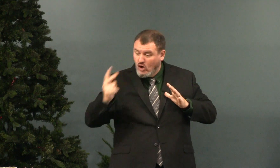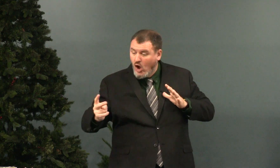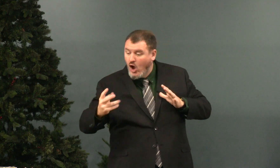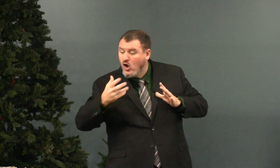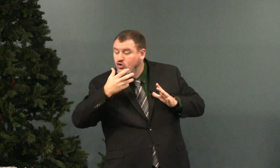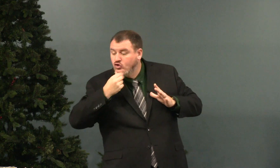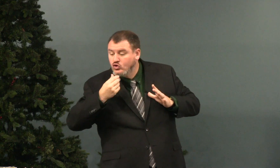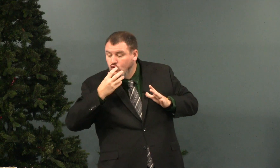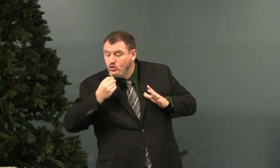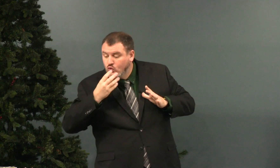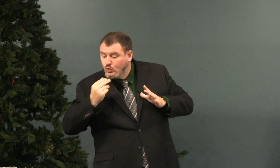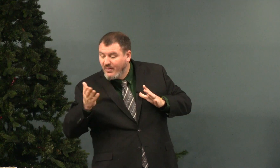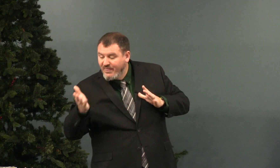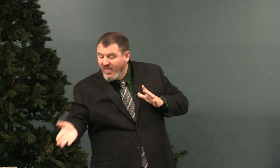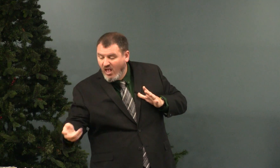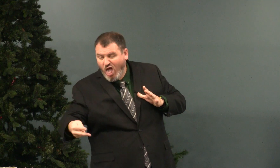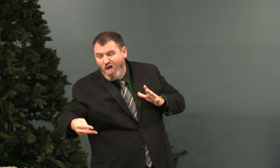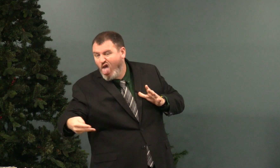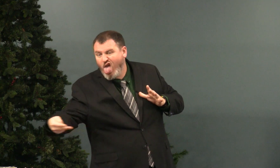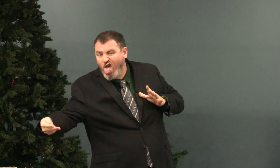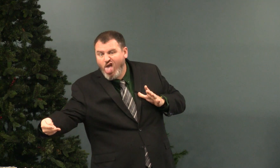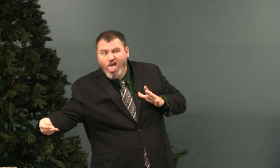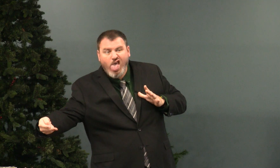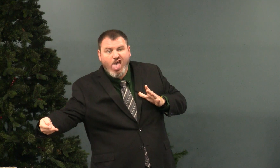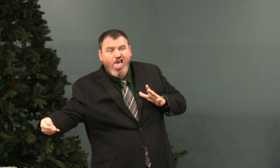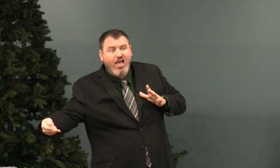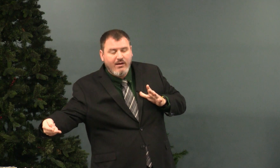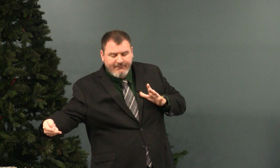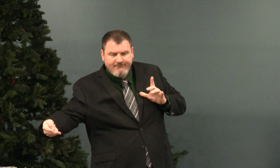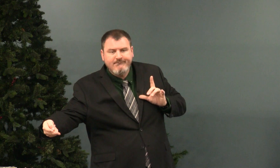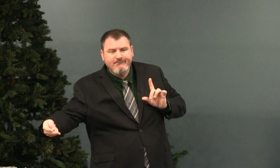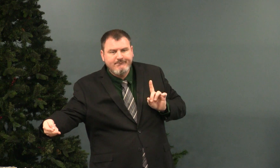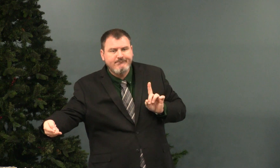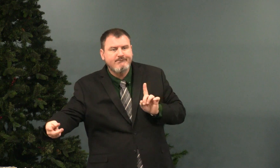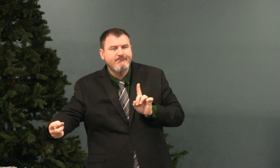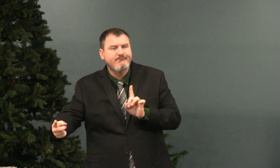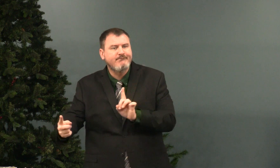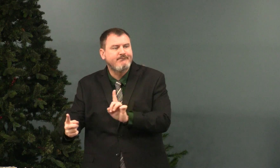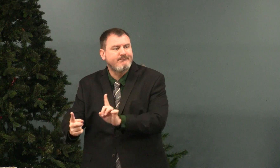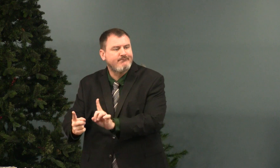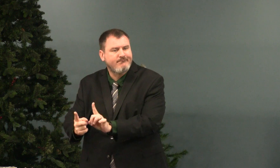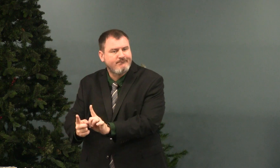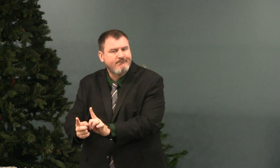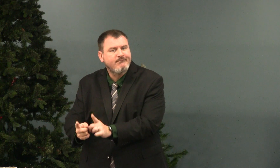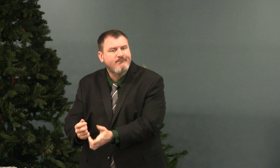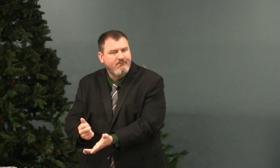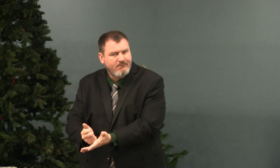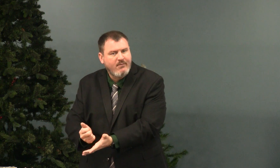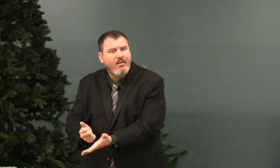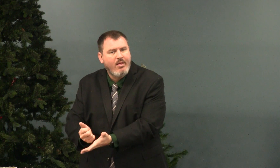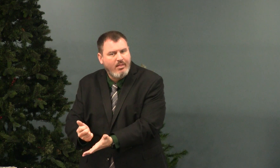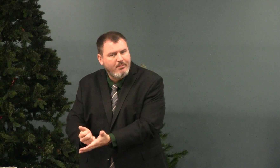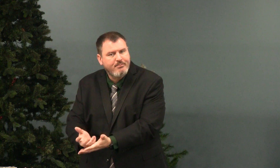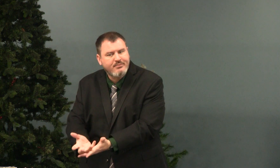who saw a Jewish man lying in the road and went to him and helped him